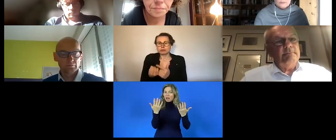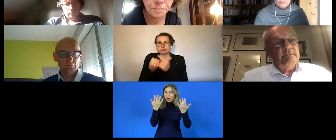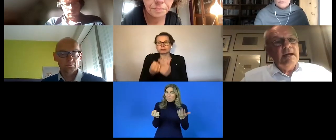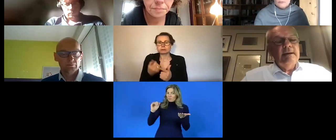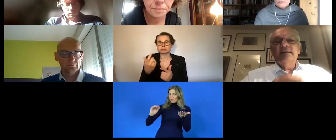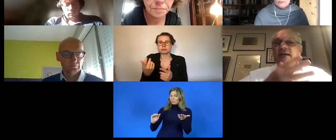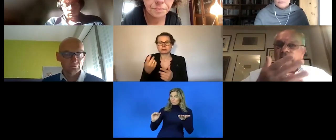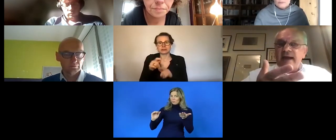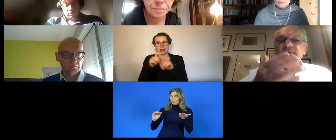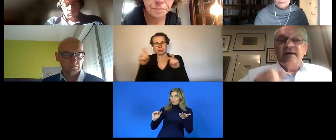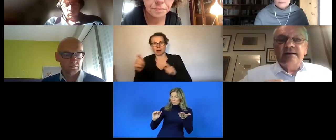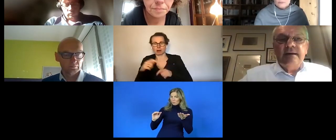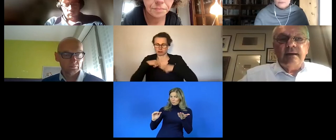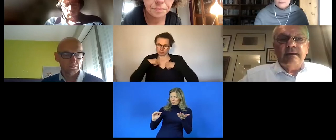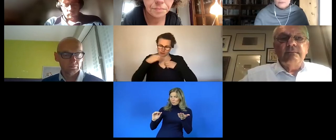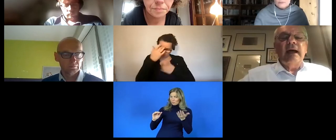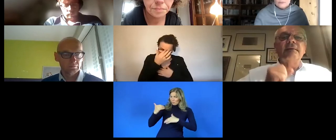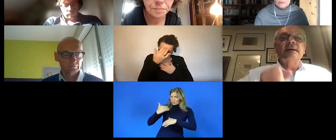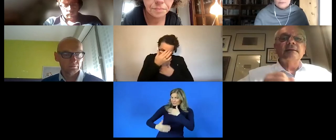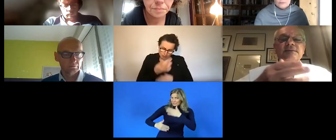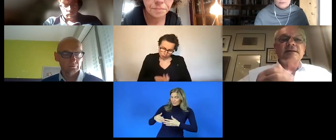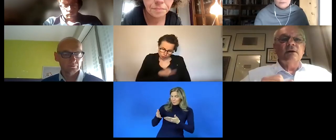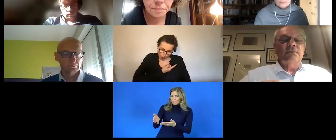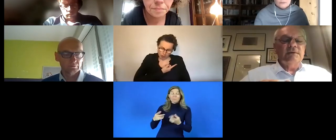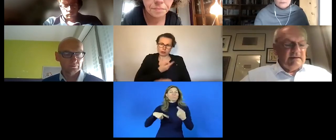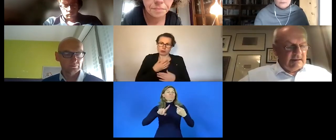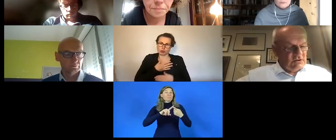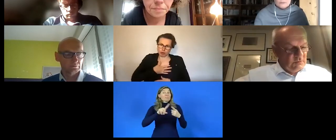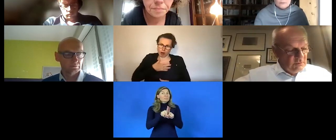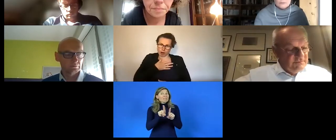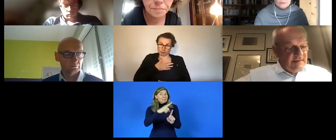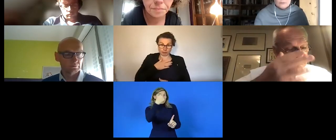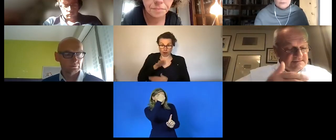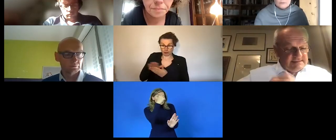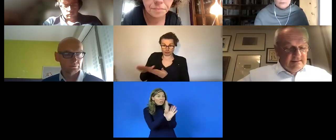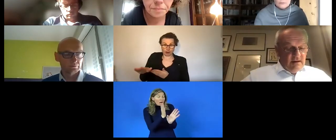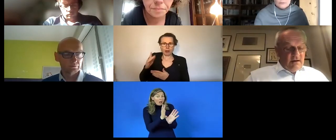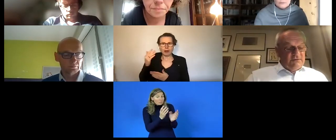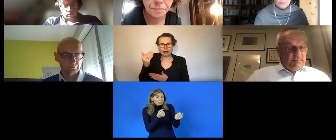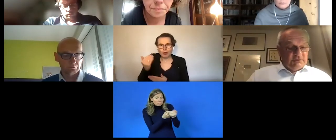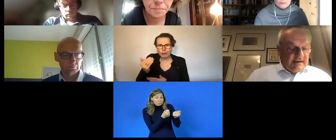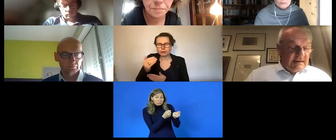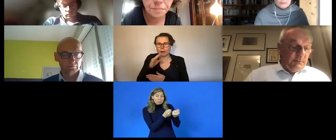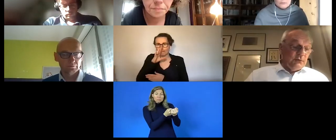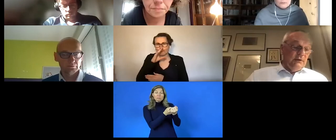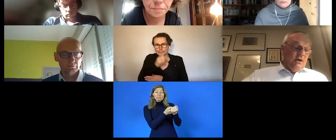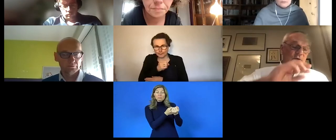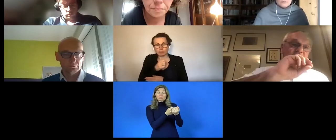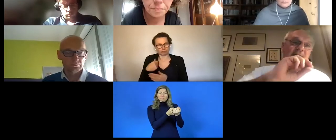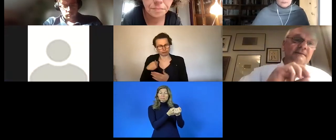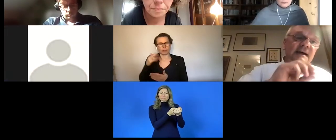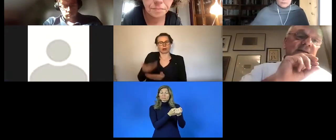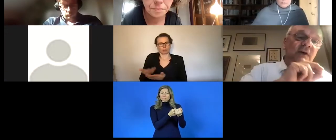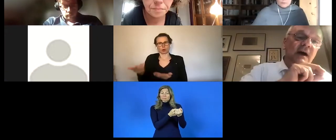example helping them psychologically also and very simple things very